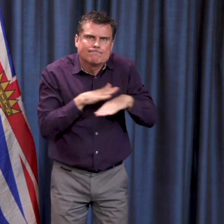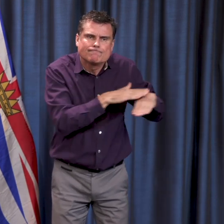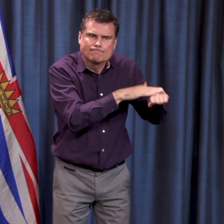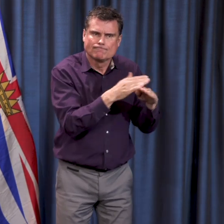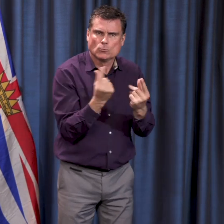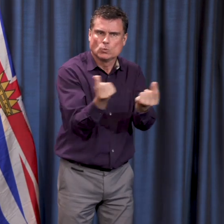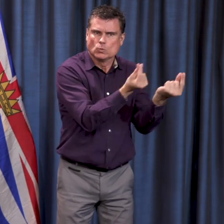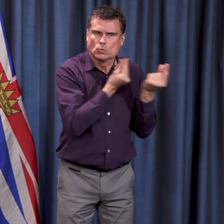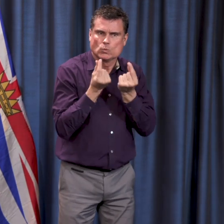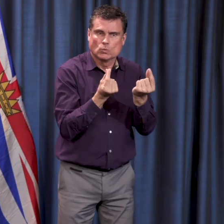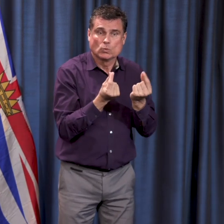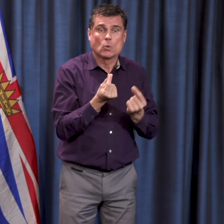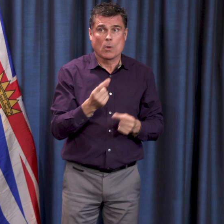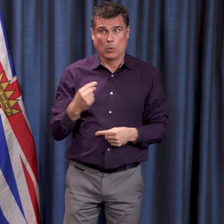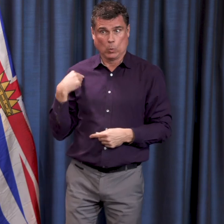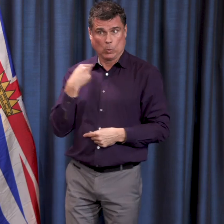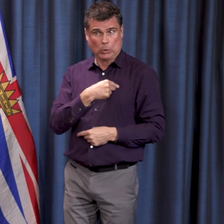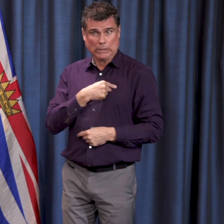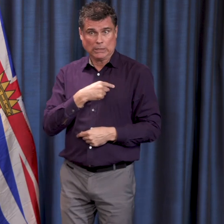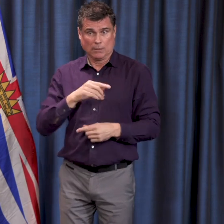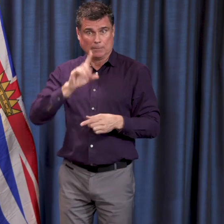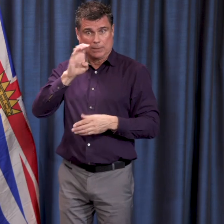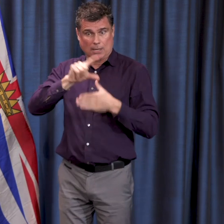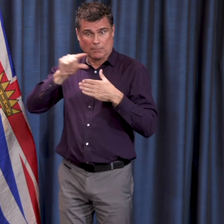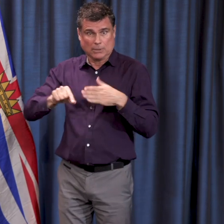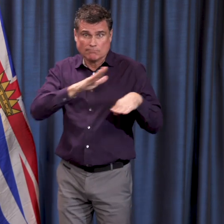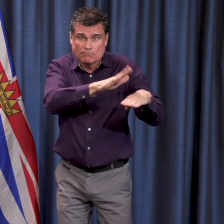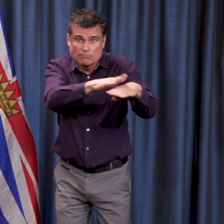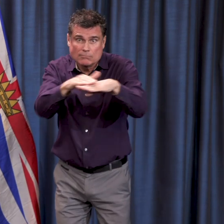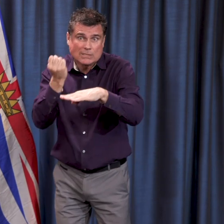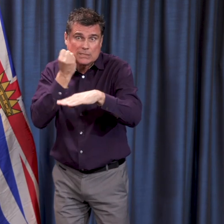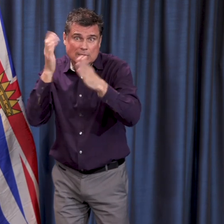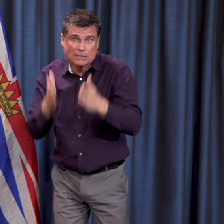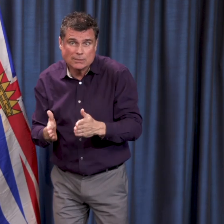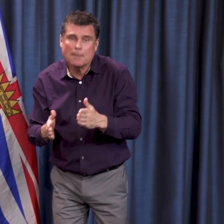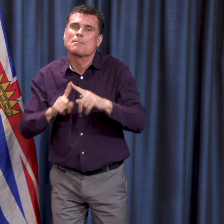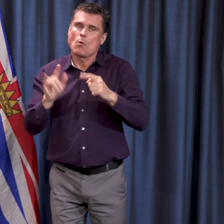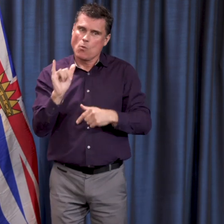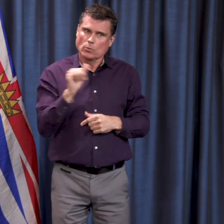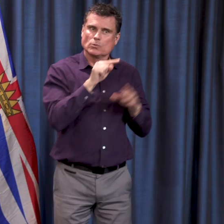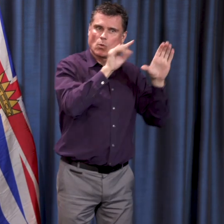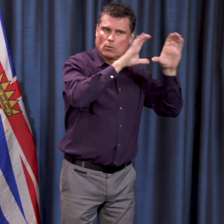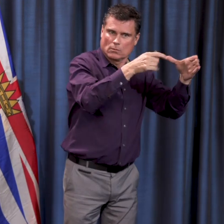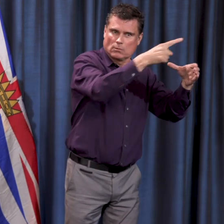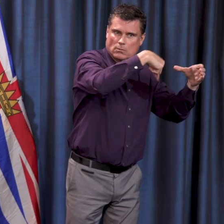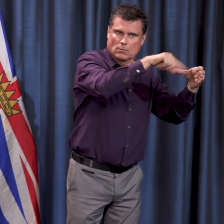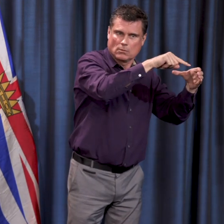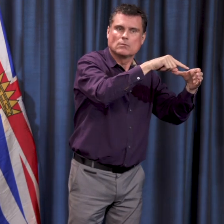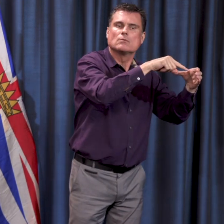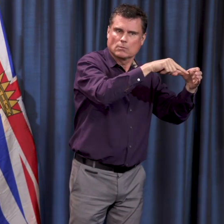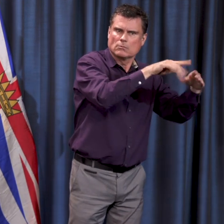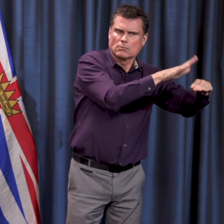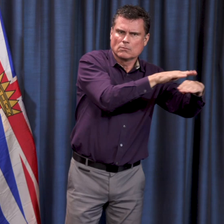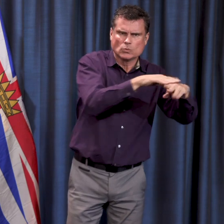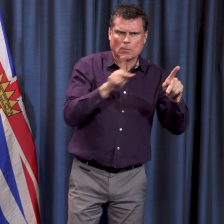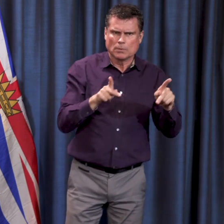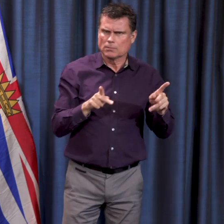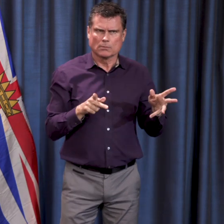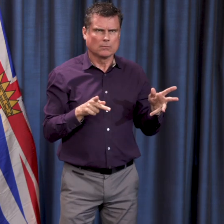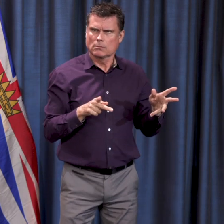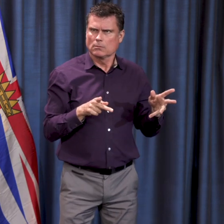confusing. So in order to ensure that that's very clear for people who are practicing in the community,